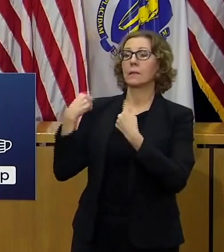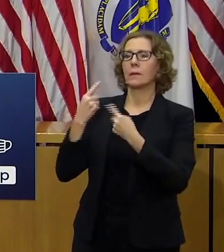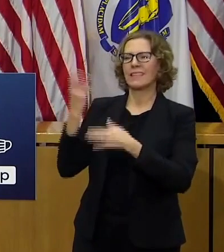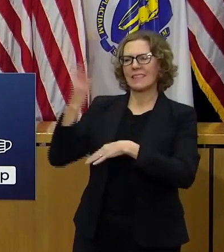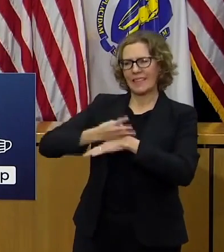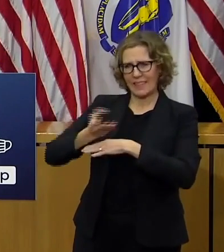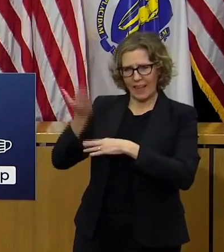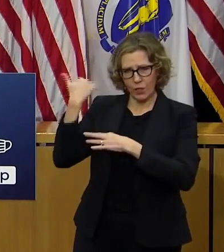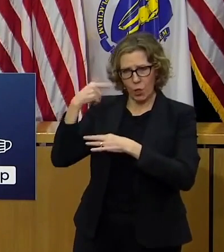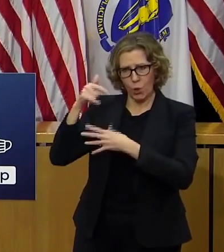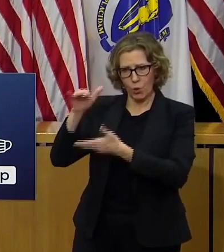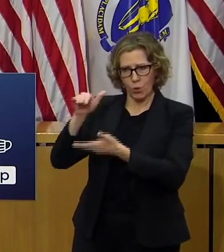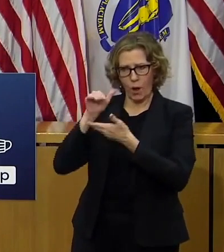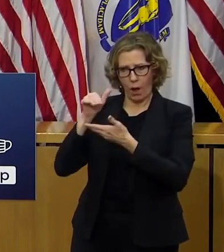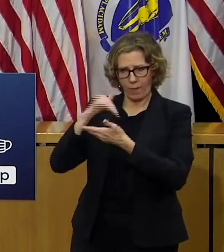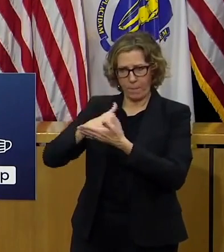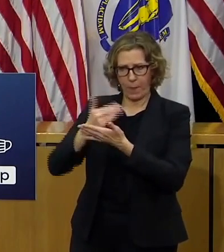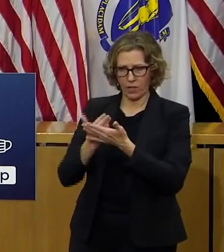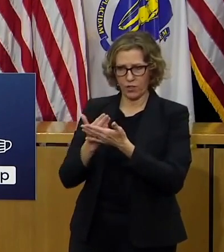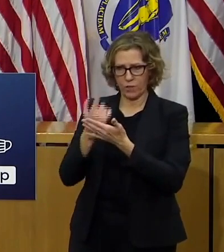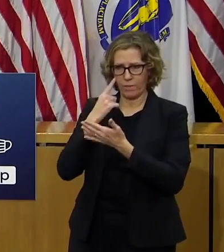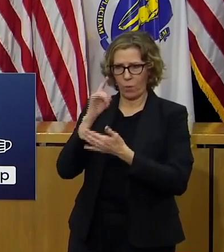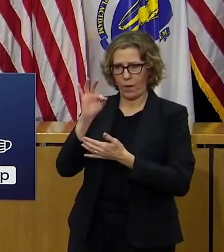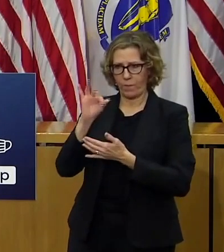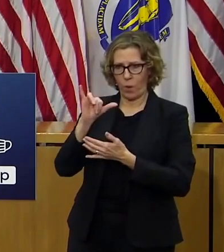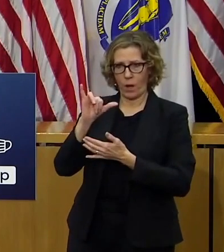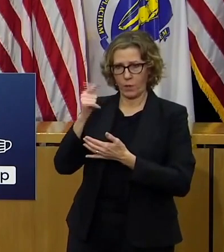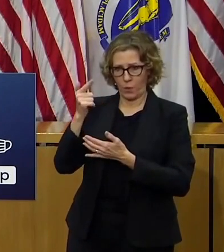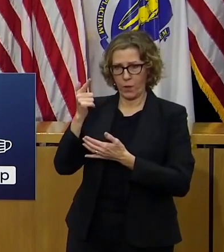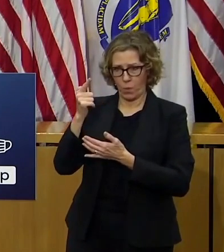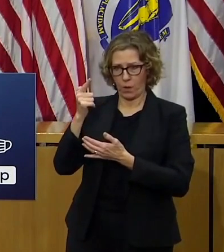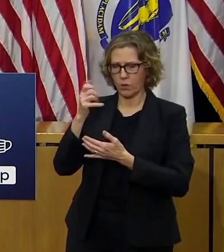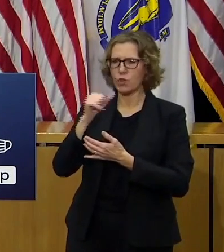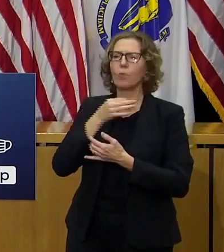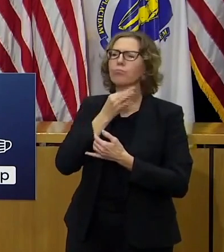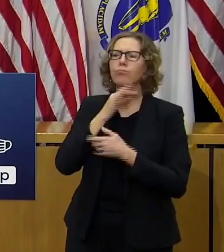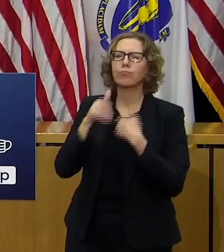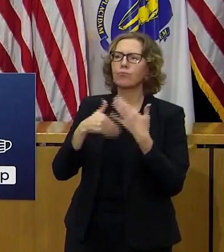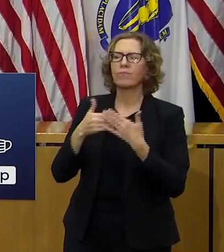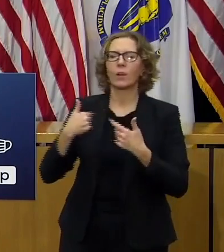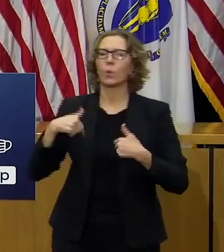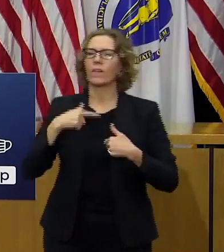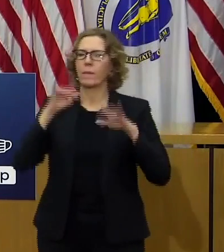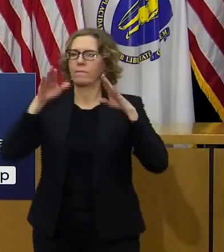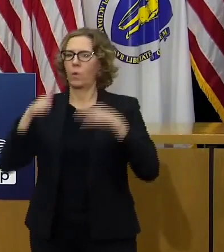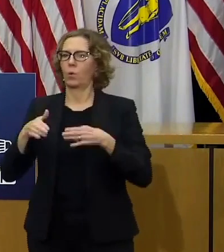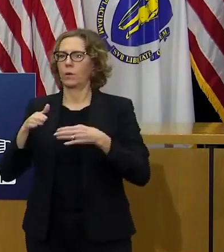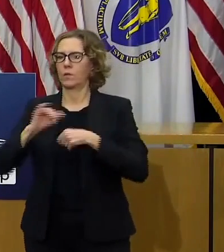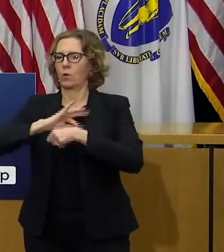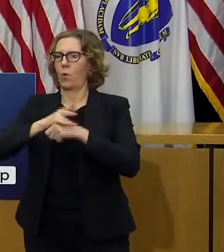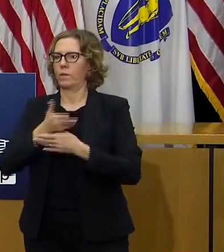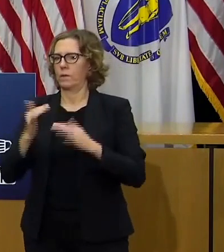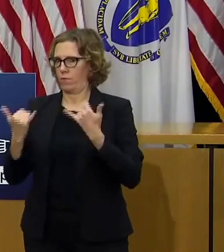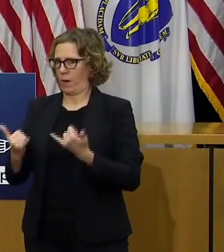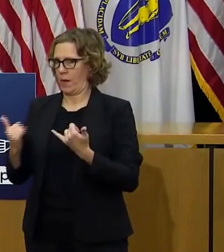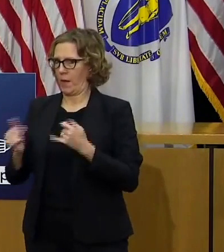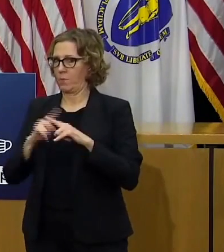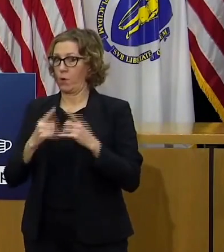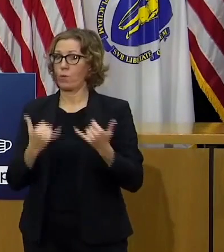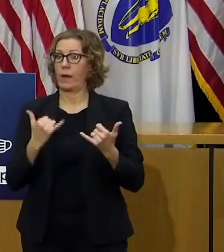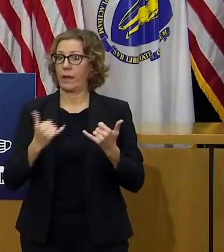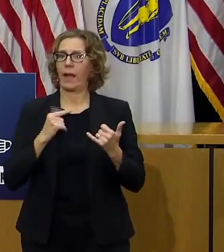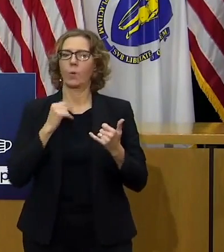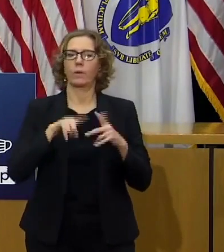we've been a little focused on uh the covet stuff for the past few days but obviously we're currently in the process of